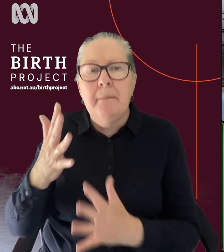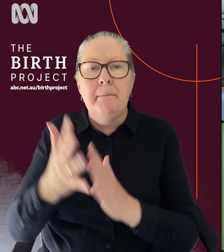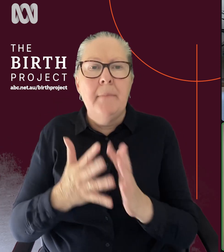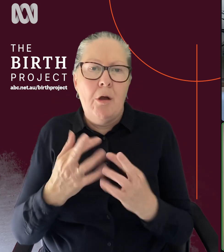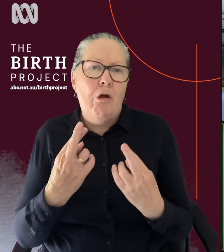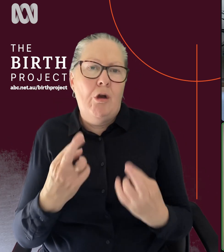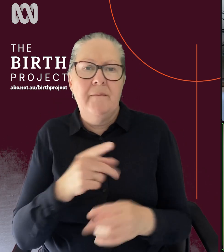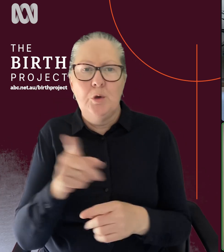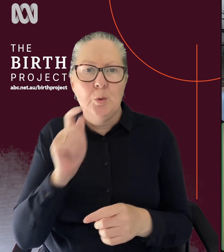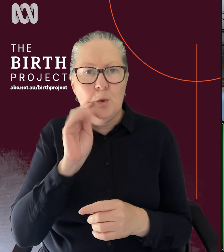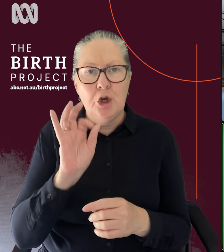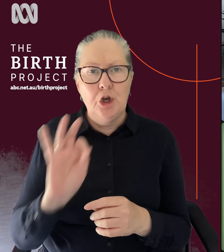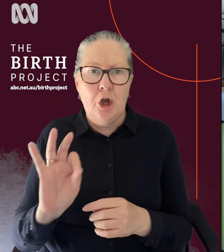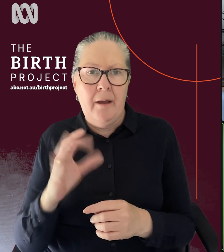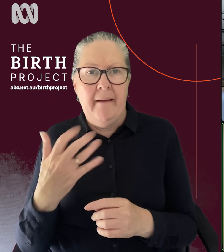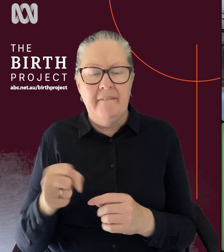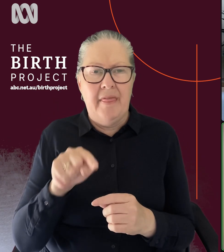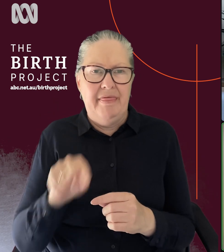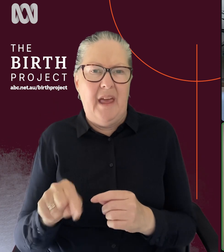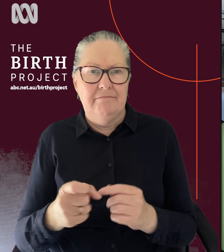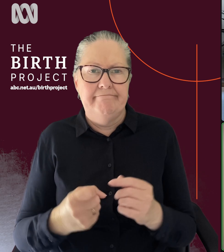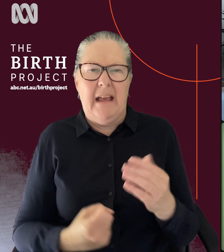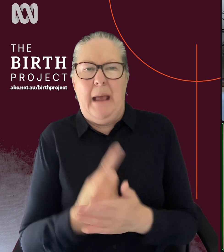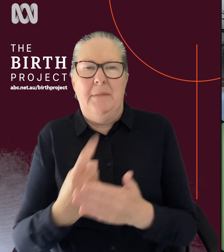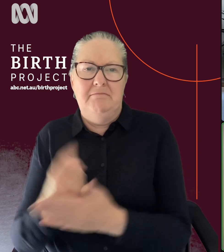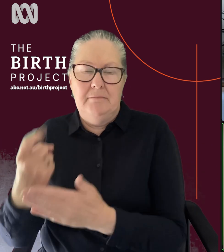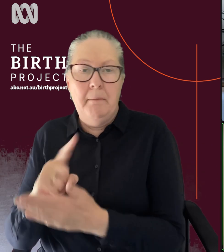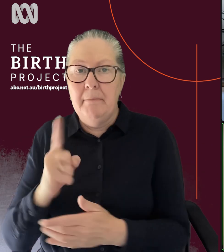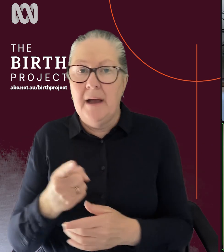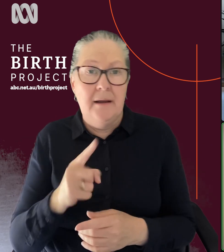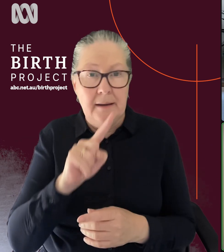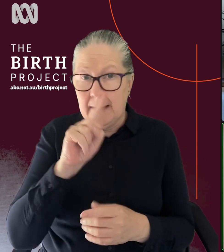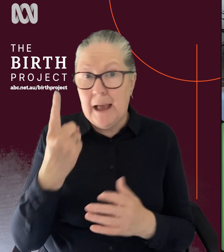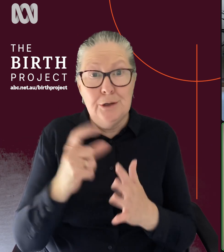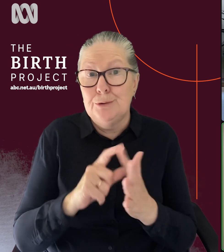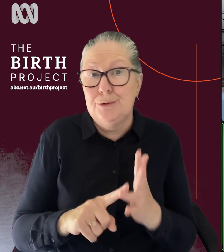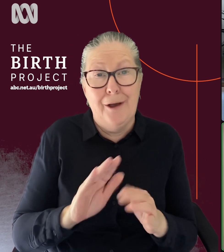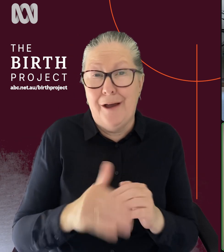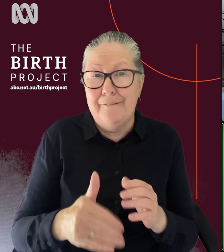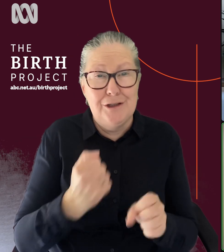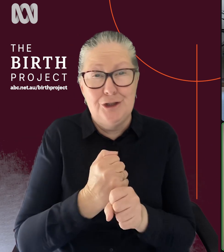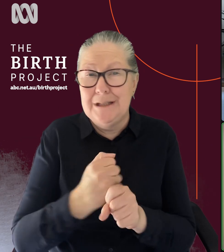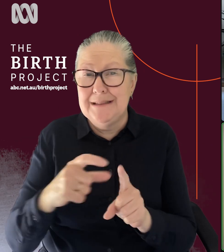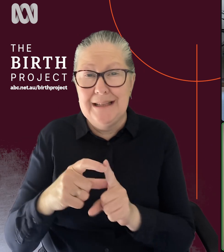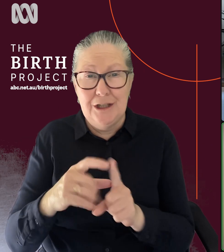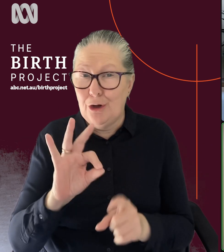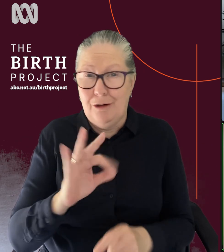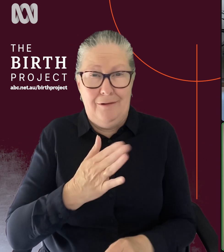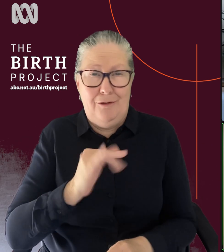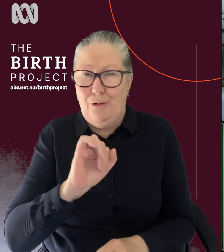you won't be kind of hit with some of these issues. But as you said, you know, there's nothing you can do with gestational diabetes. Like it's nothing you've done or it's not the kind